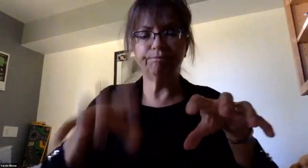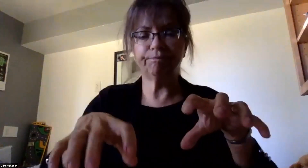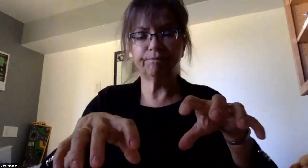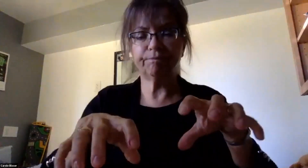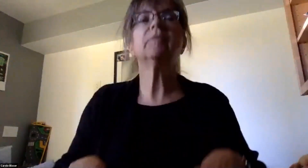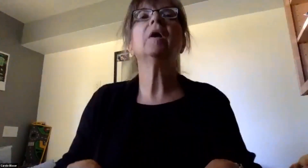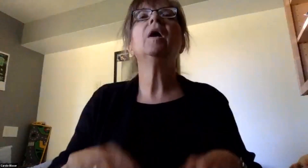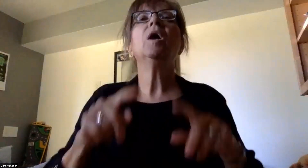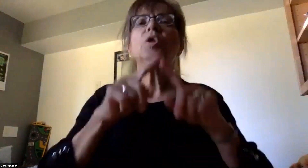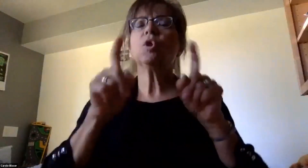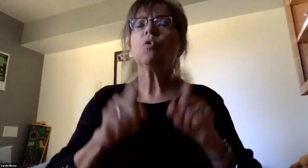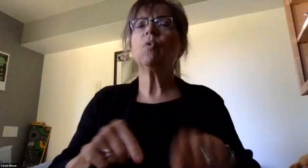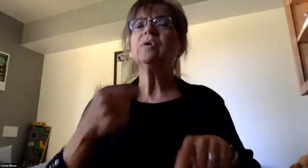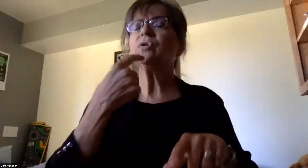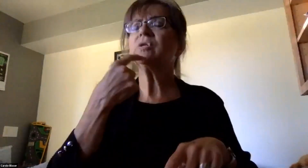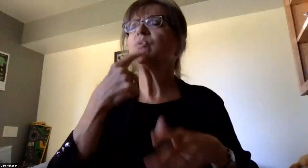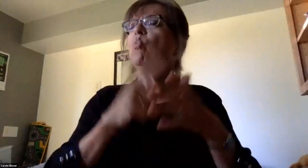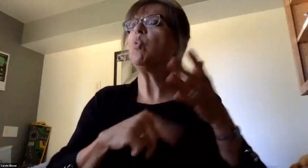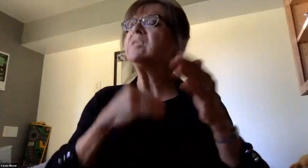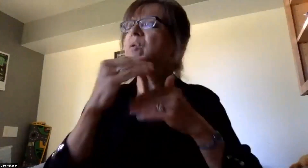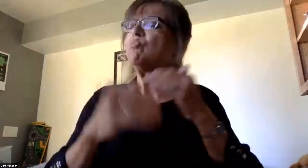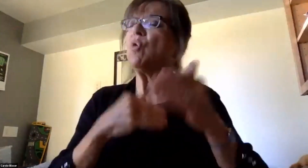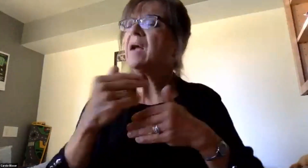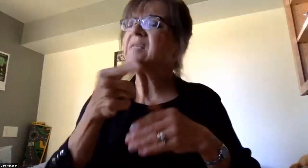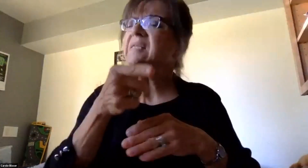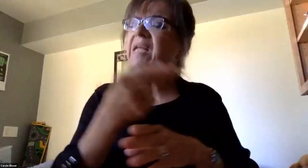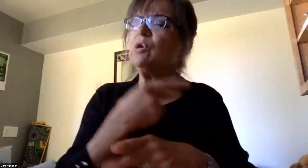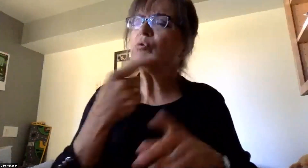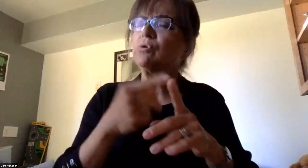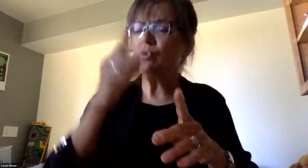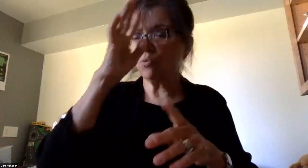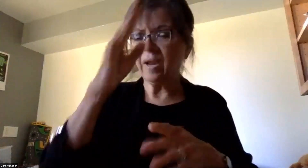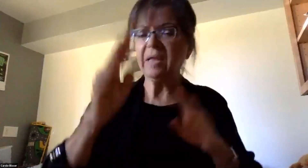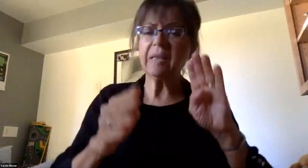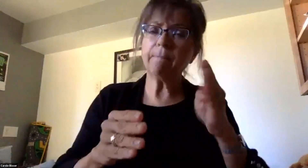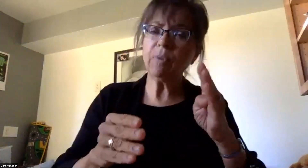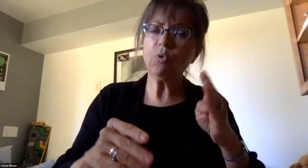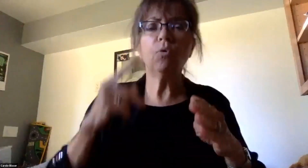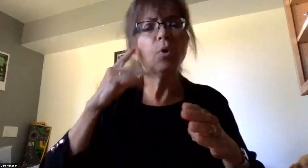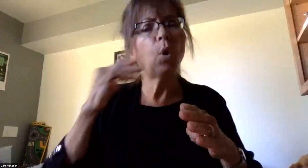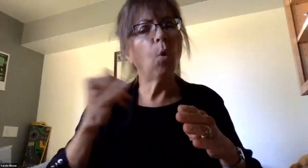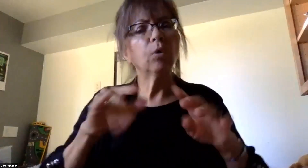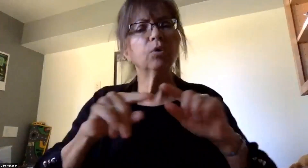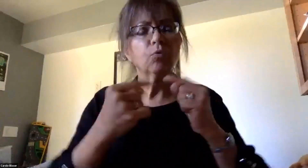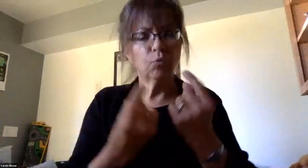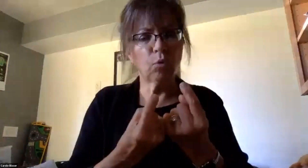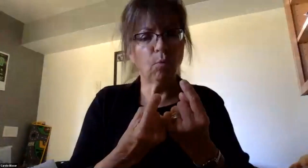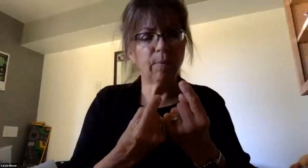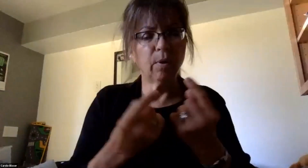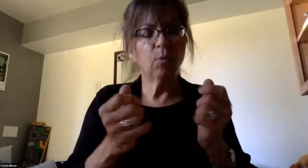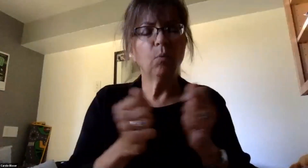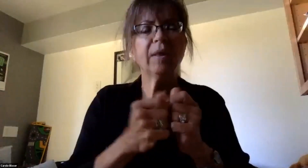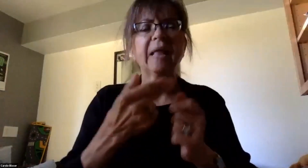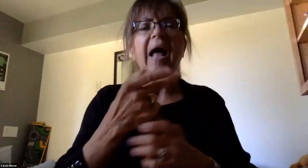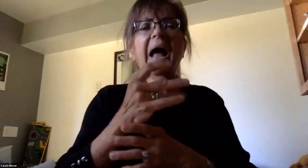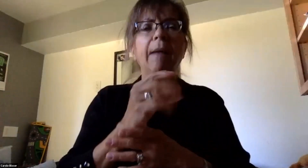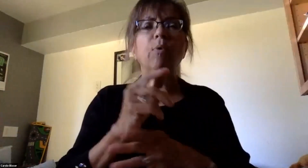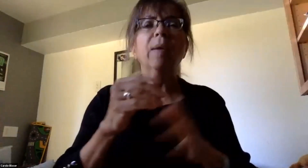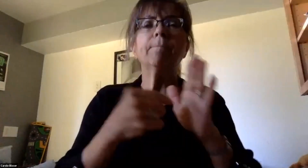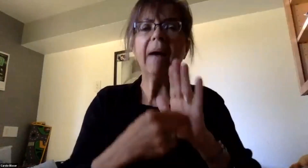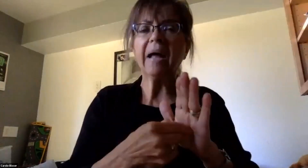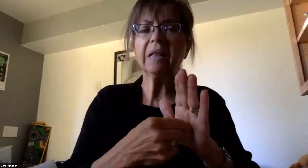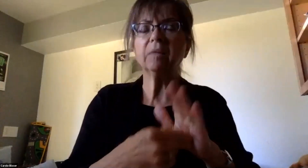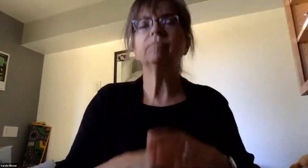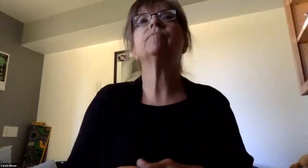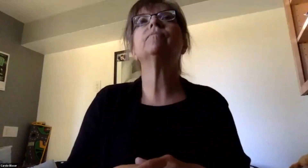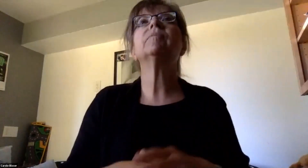the question was, what is the process that was used to create the Blue and Gold group in the hybrid learning model? So as was mentioned, the district